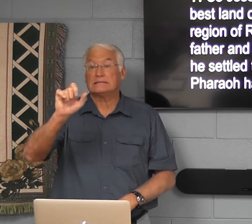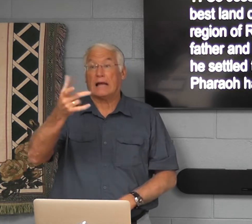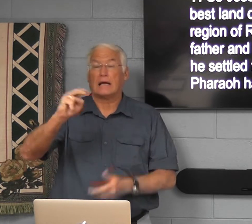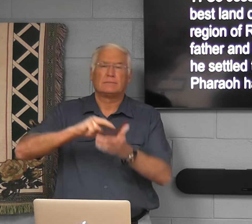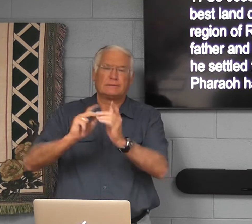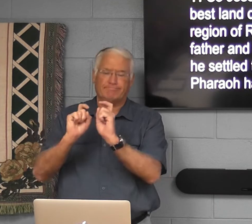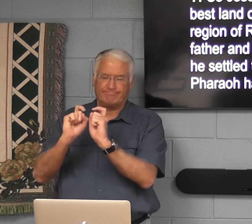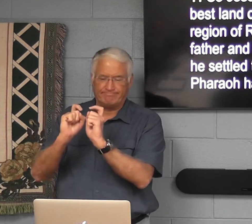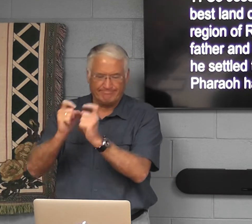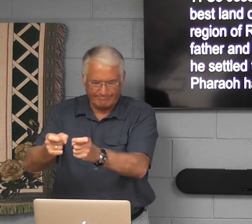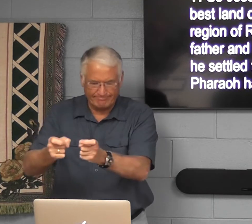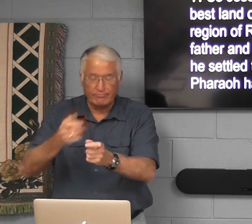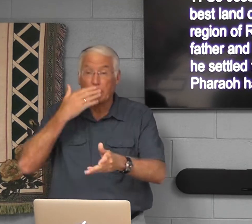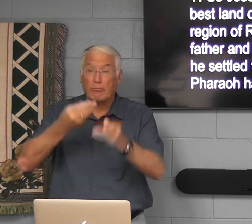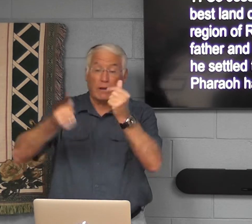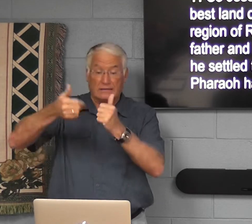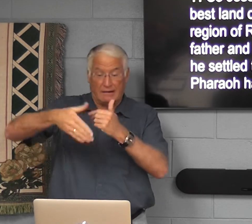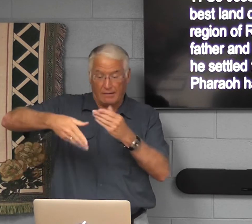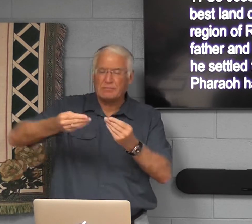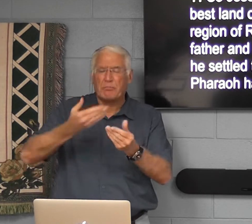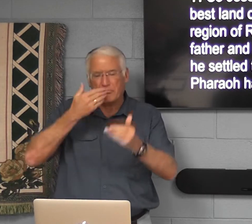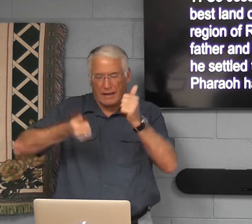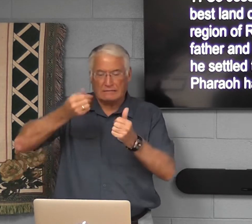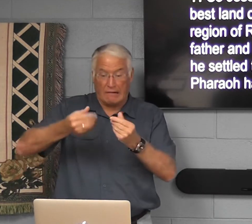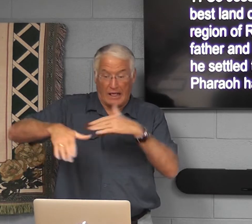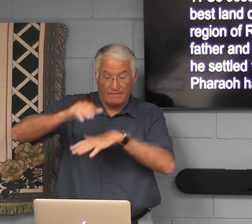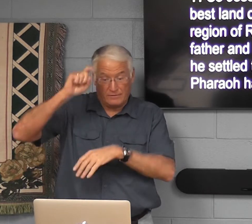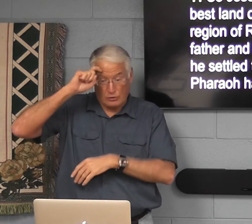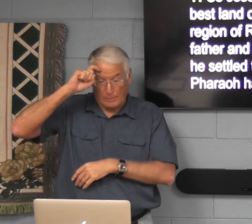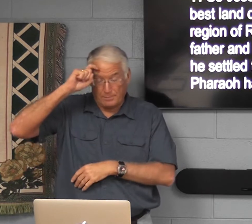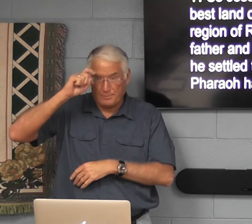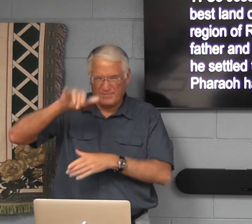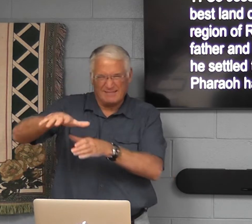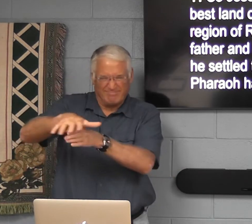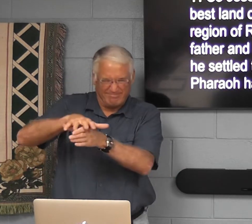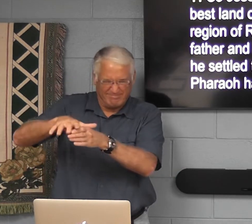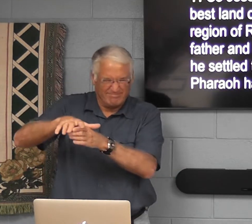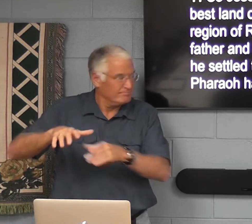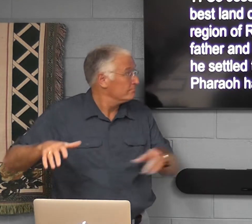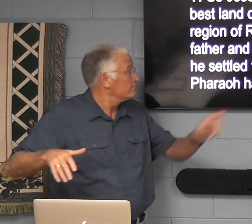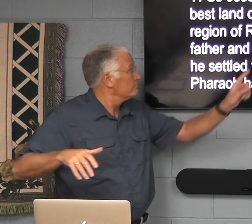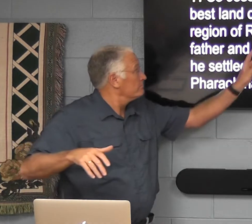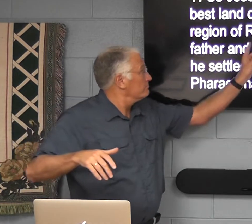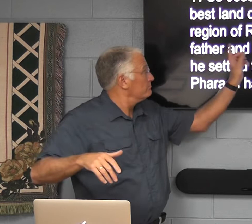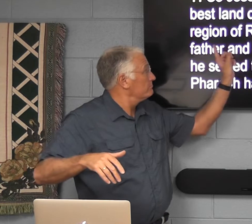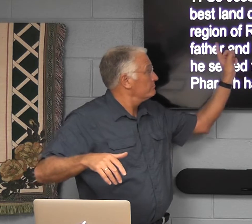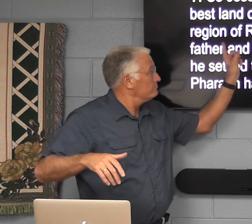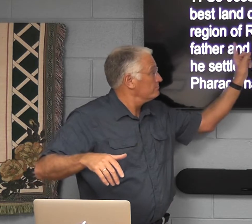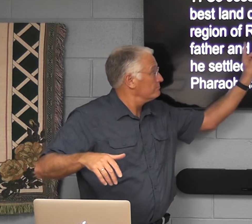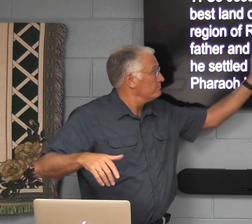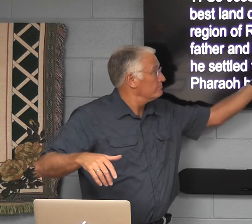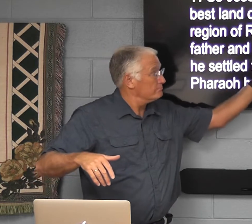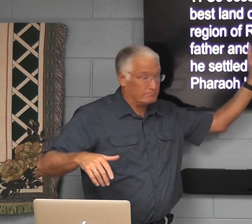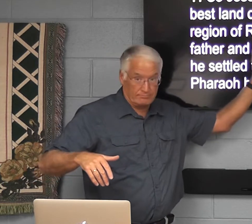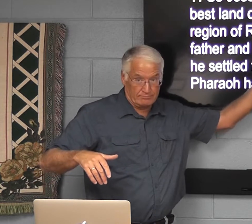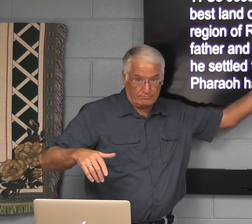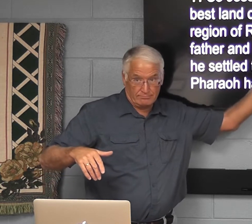he was given the best land of Egypt, the region of